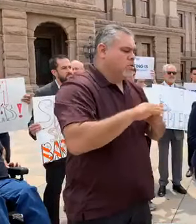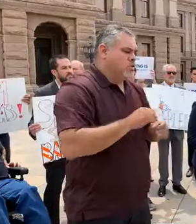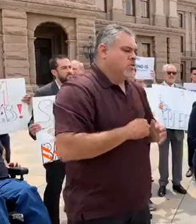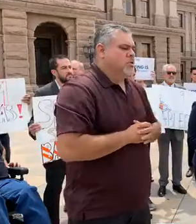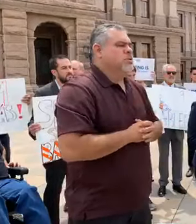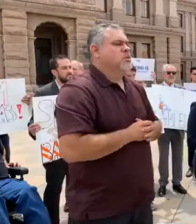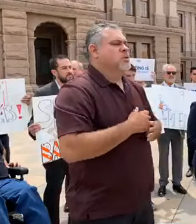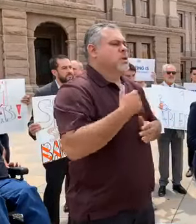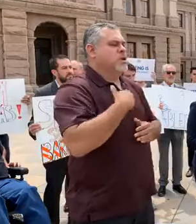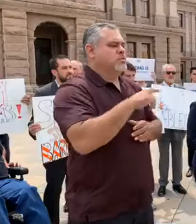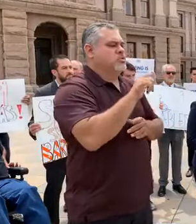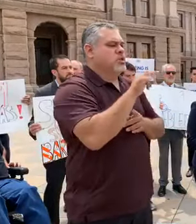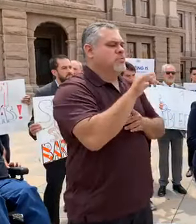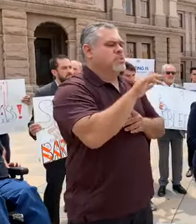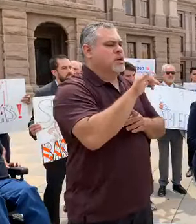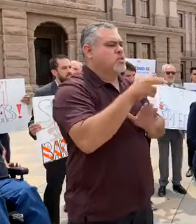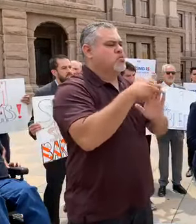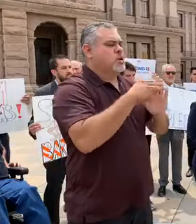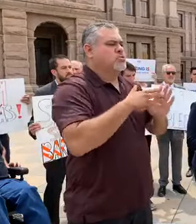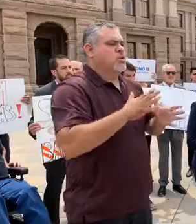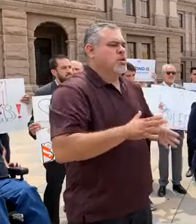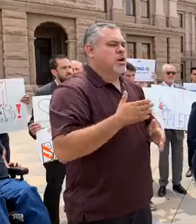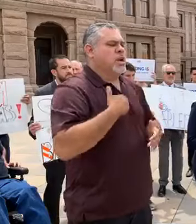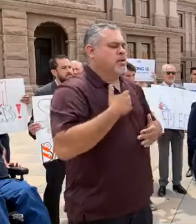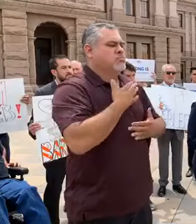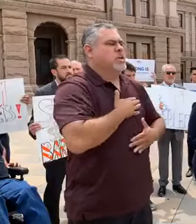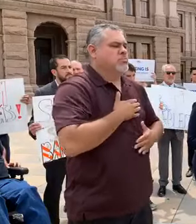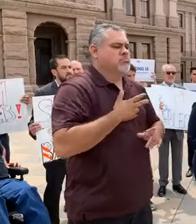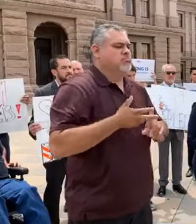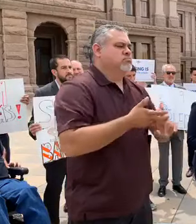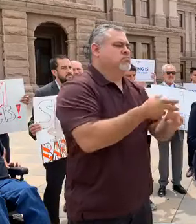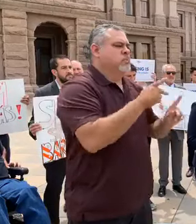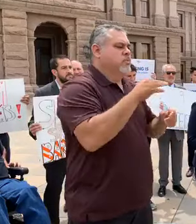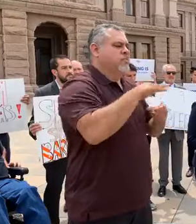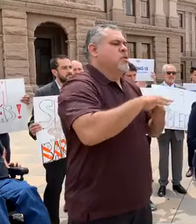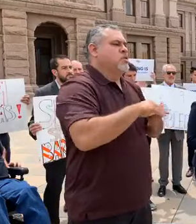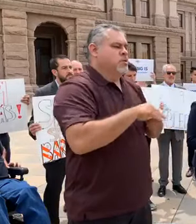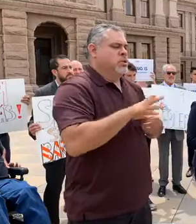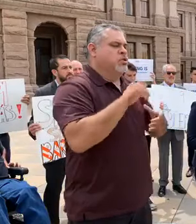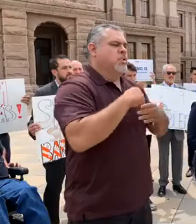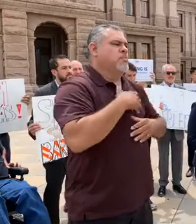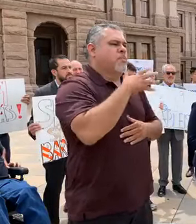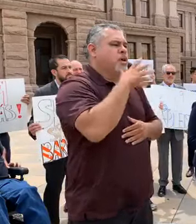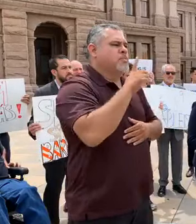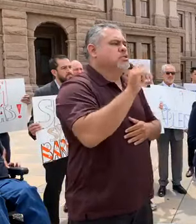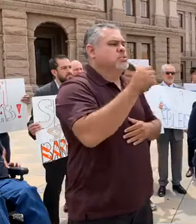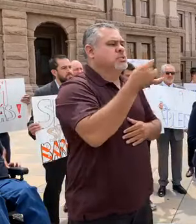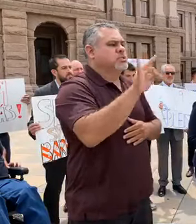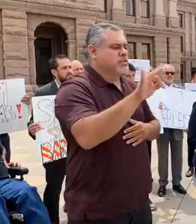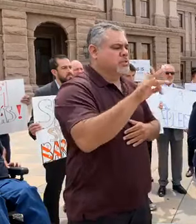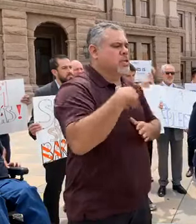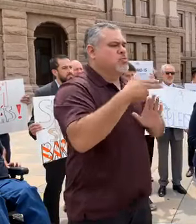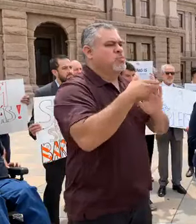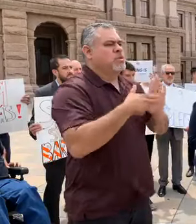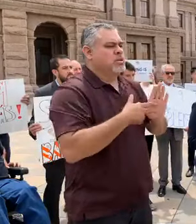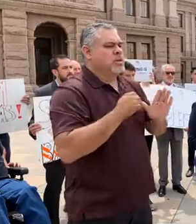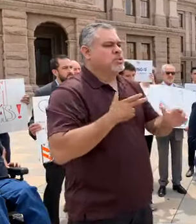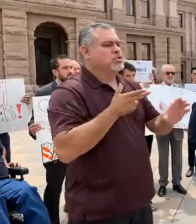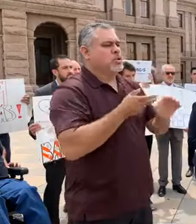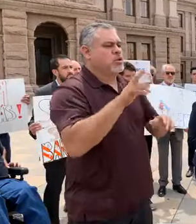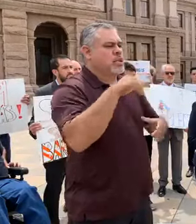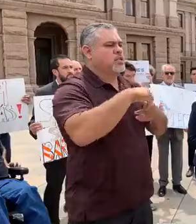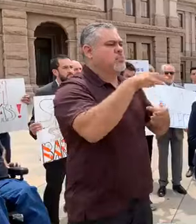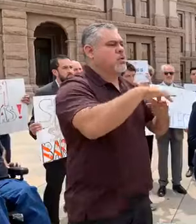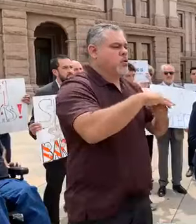Registrar of Travis County, I had the pleasure of registering hundreds of people to vote, including my mom. And in 2018, I registered and joined her at the